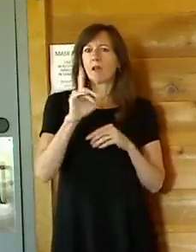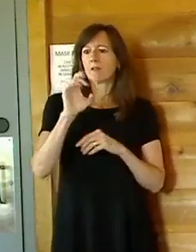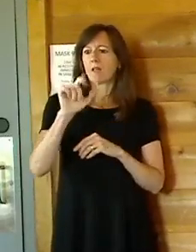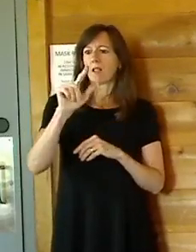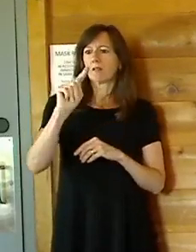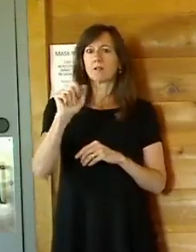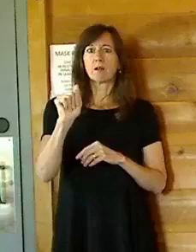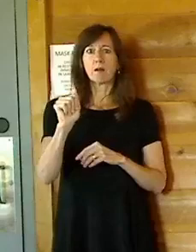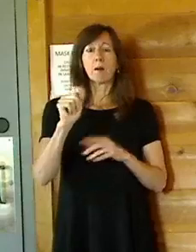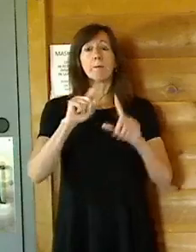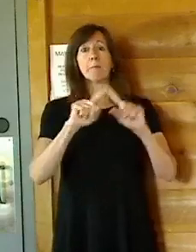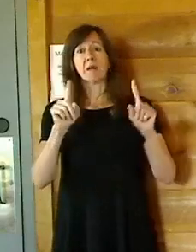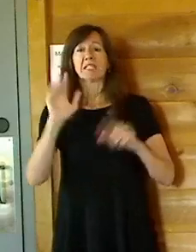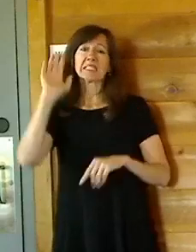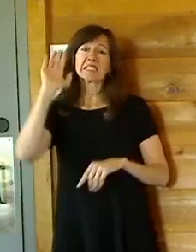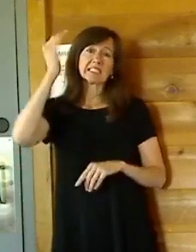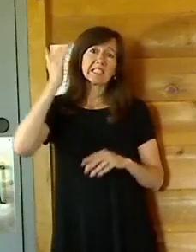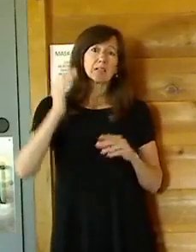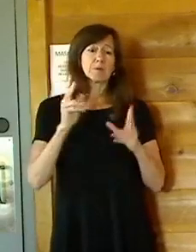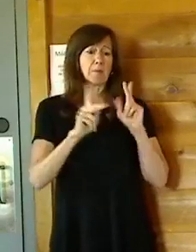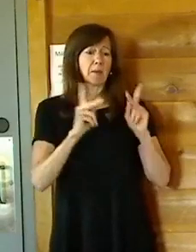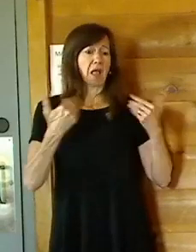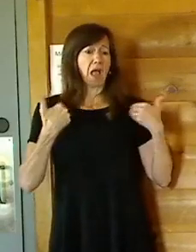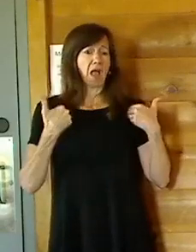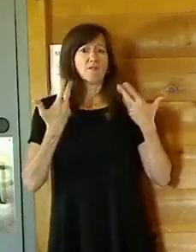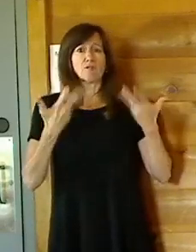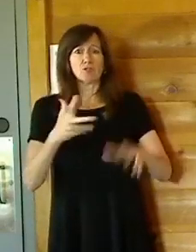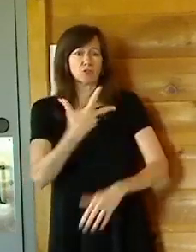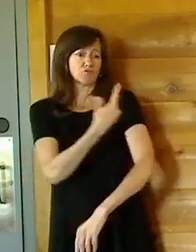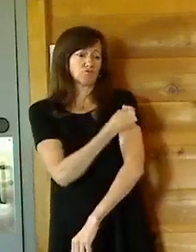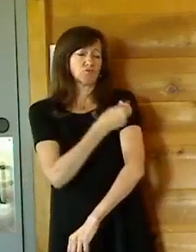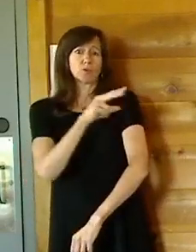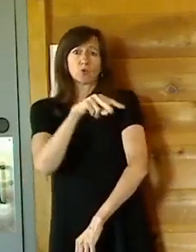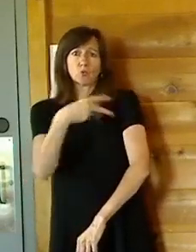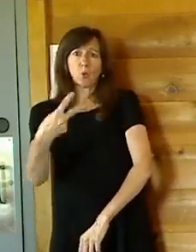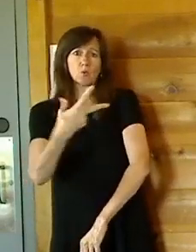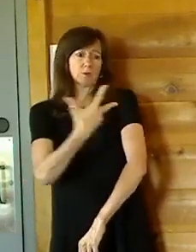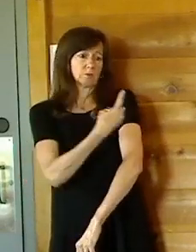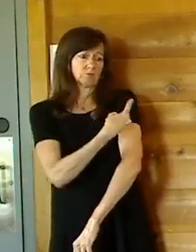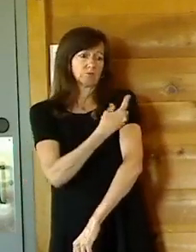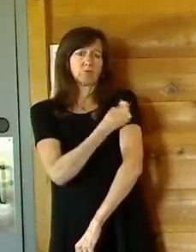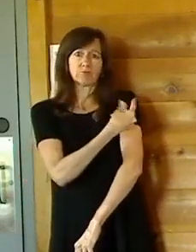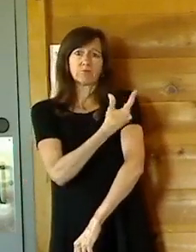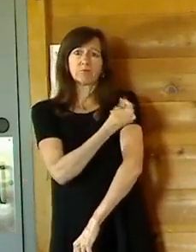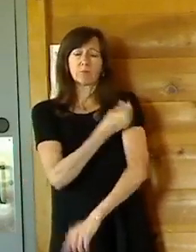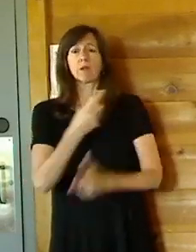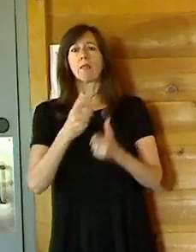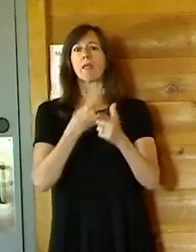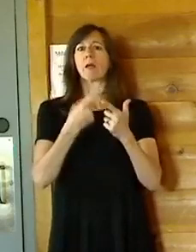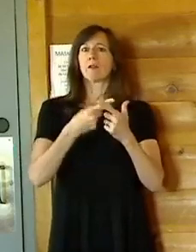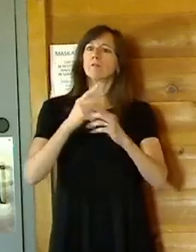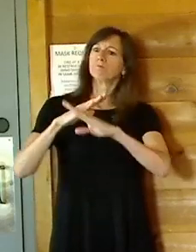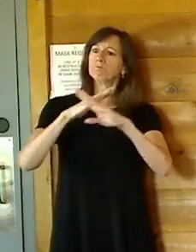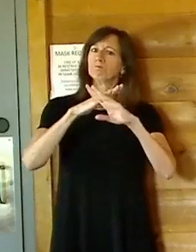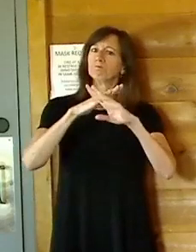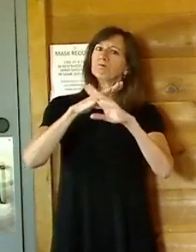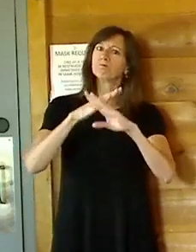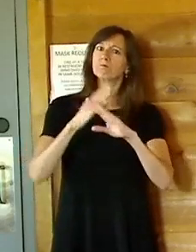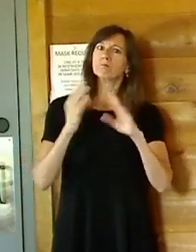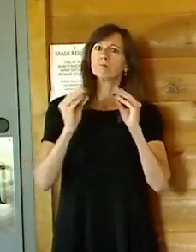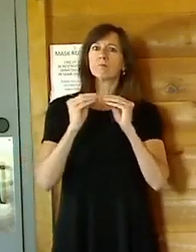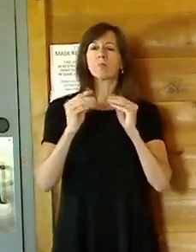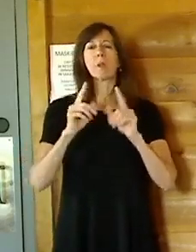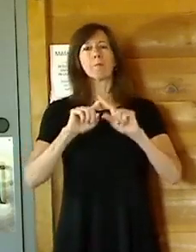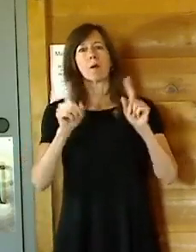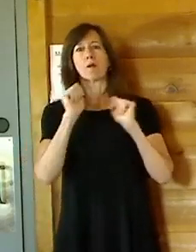seem to be effective. And certainly, all of the doses, all the vaccines, currently are proving that